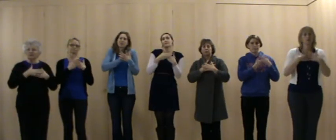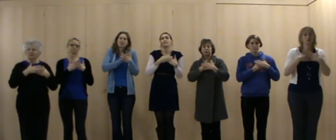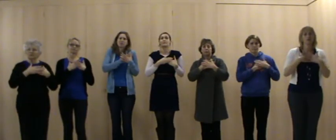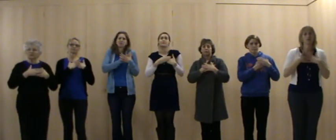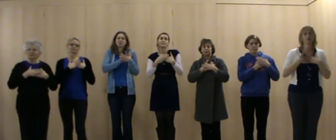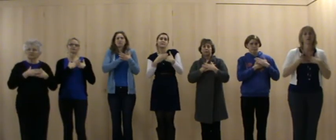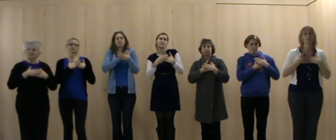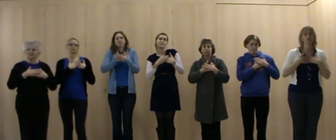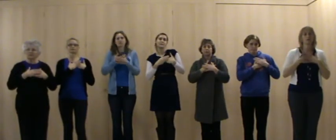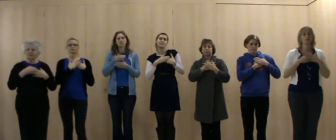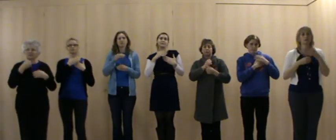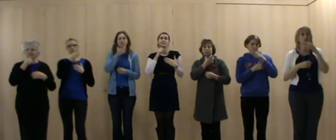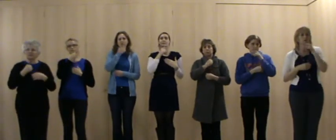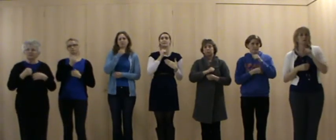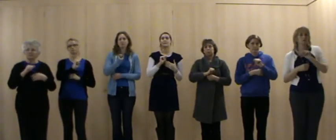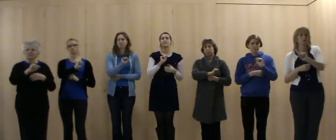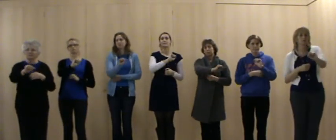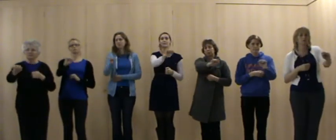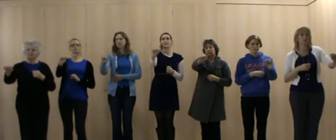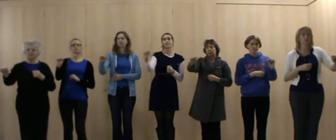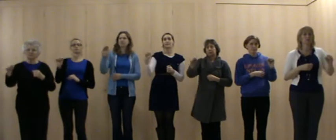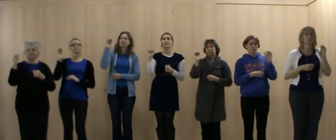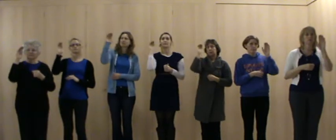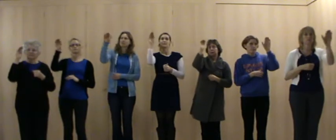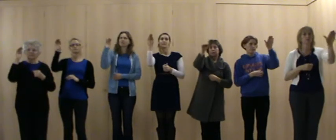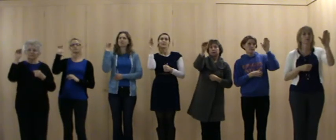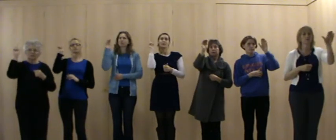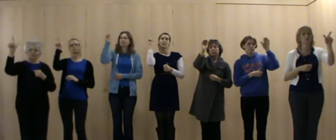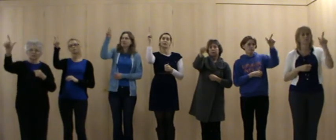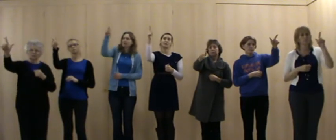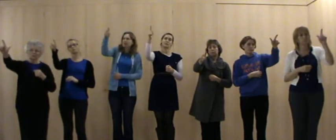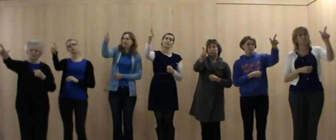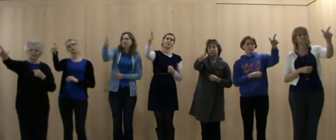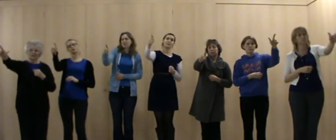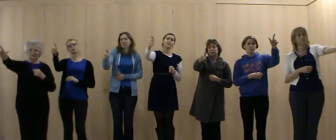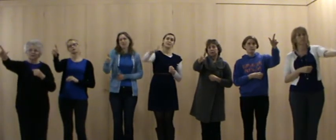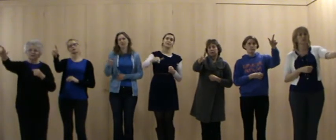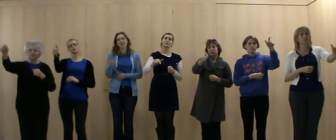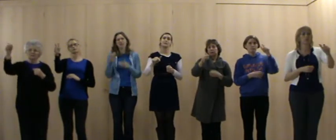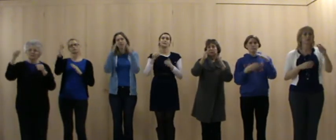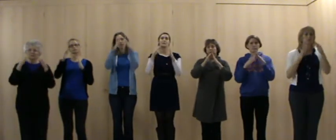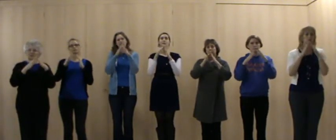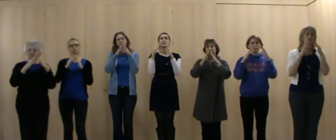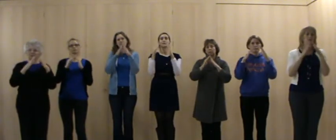Keep though your lands are far away, they dream